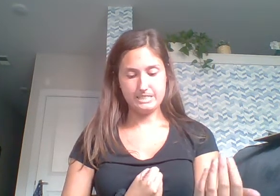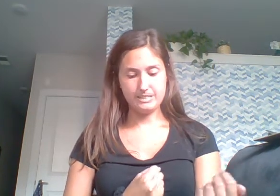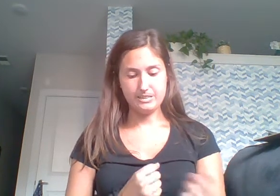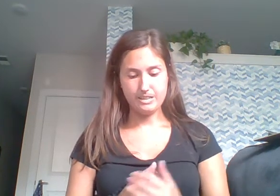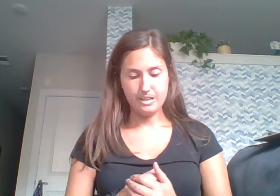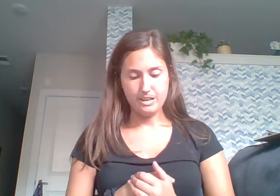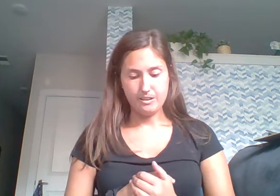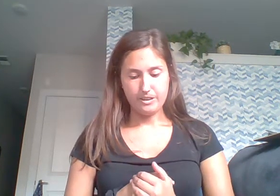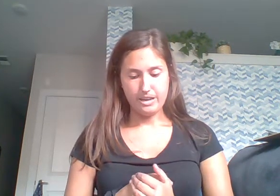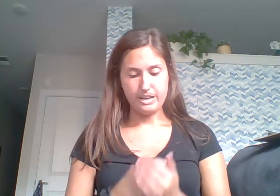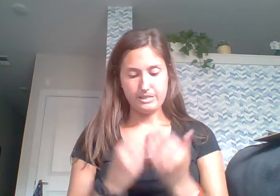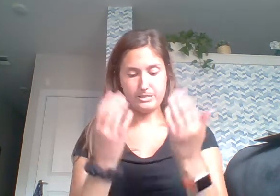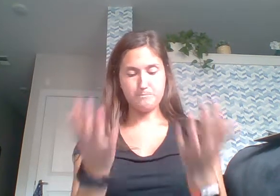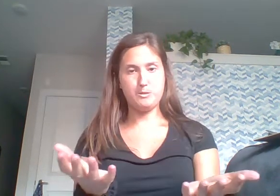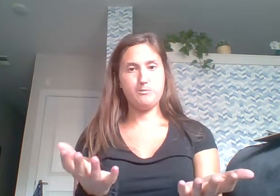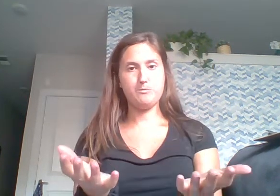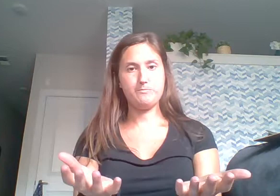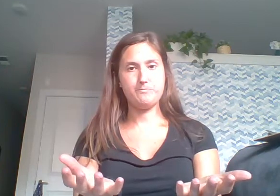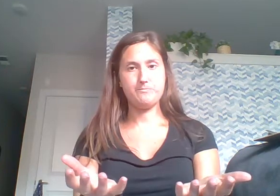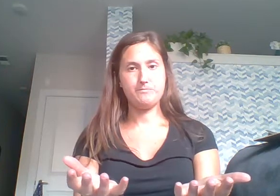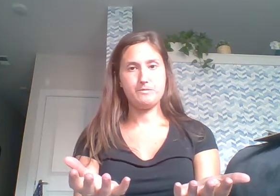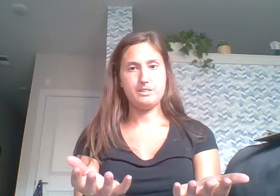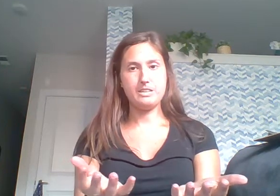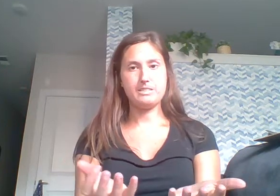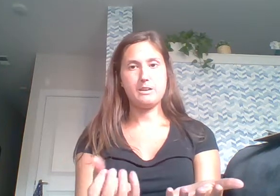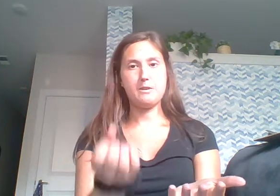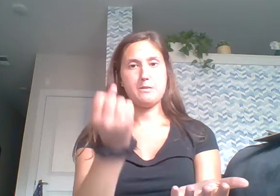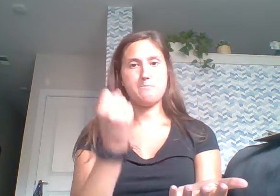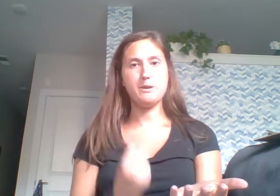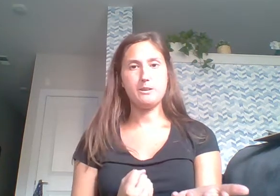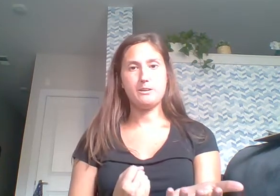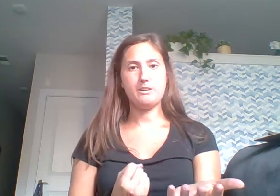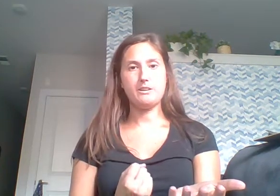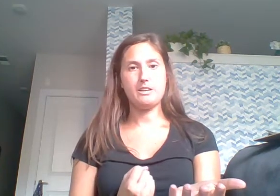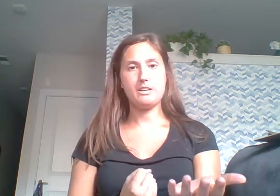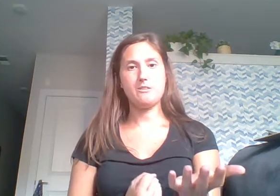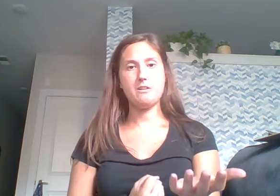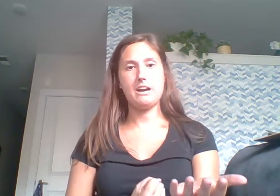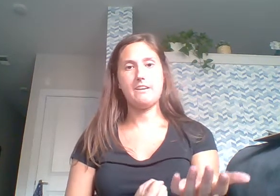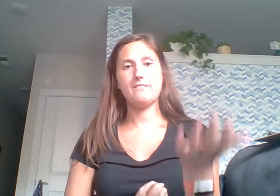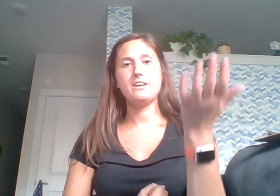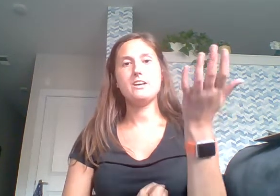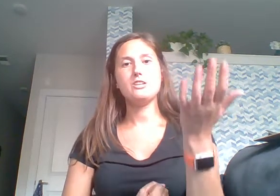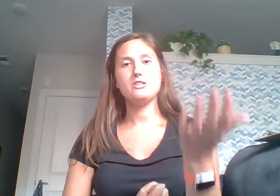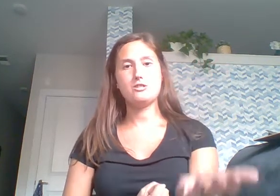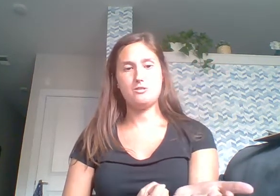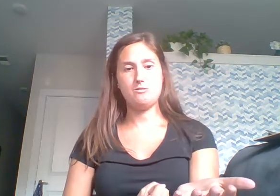Okay. Spoon. Spoon. away the p. And you have soon.